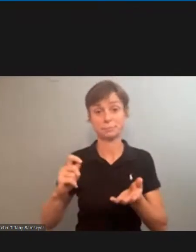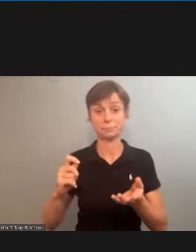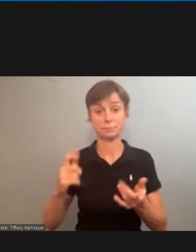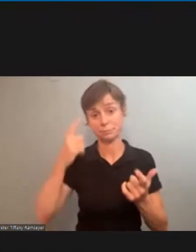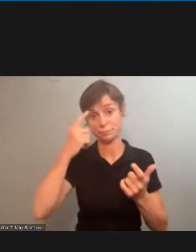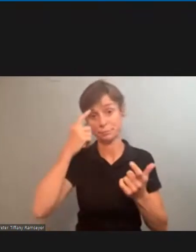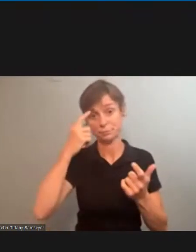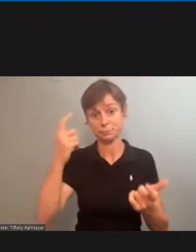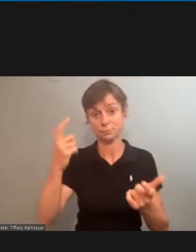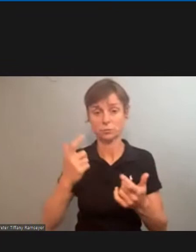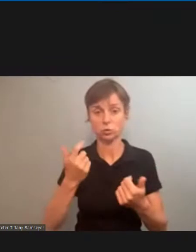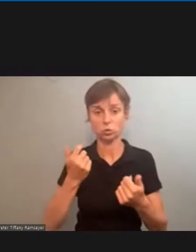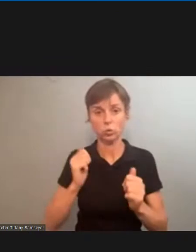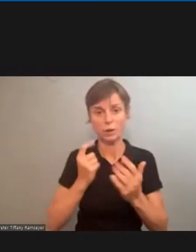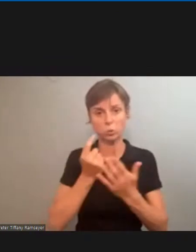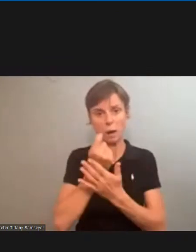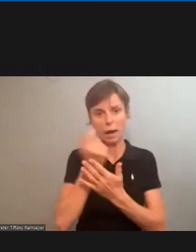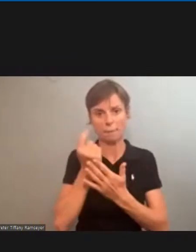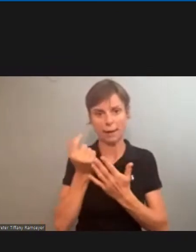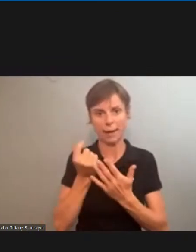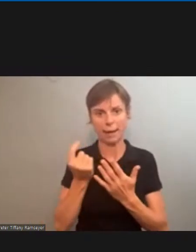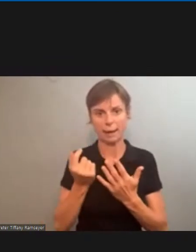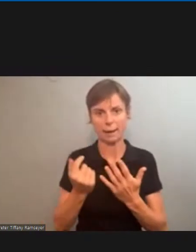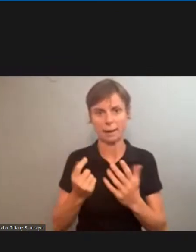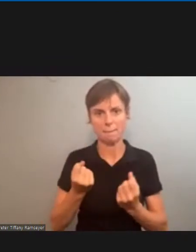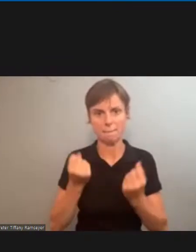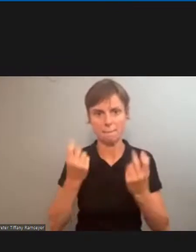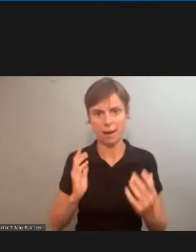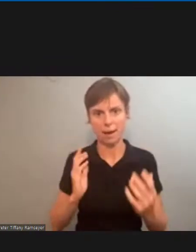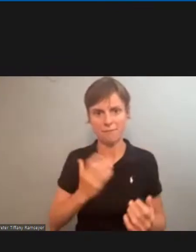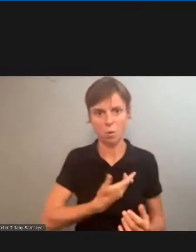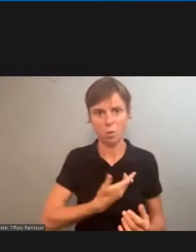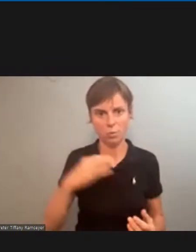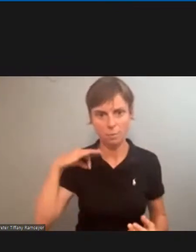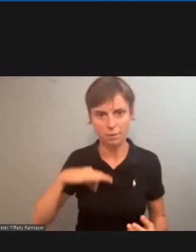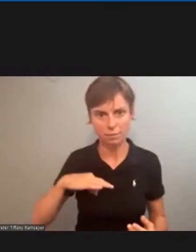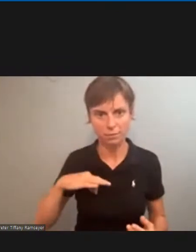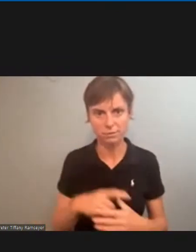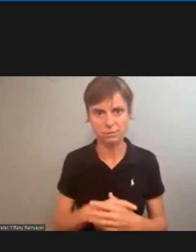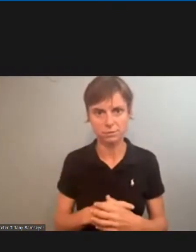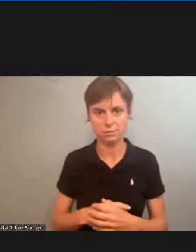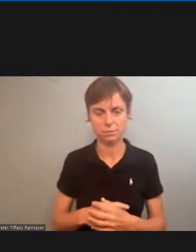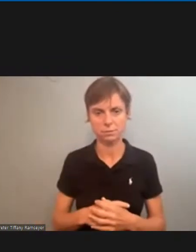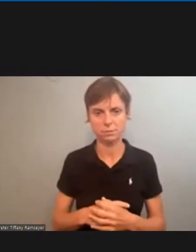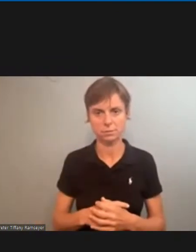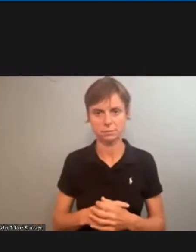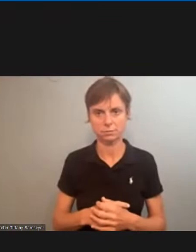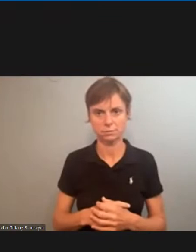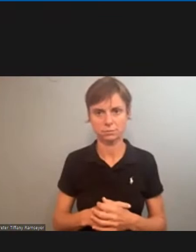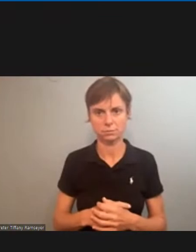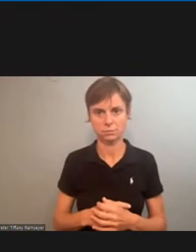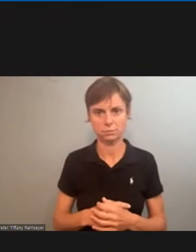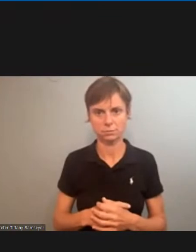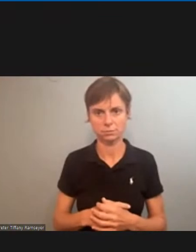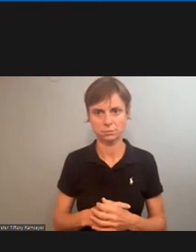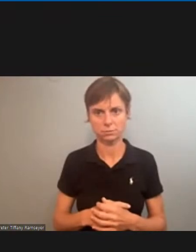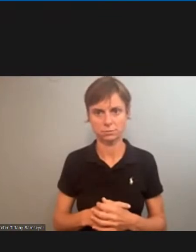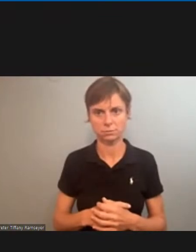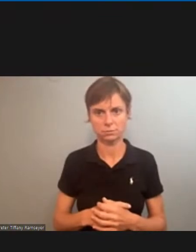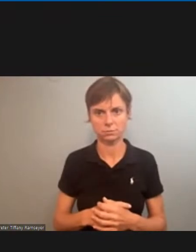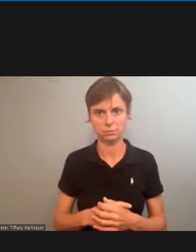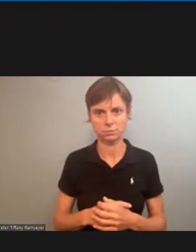eliminate so many of the benefits that are in the favor